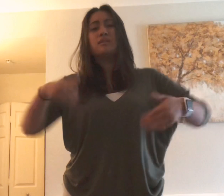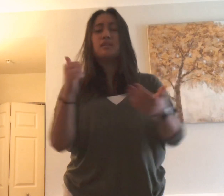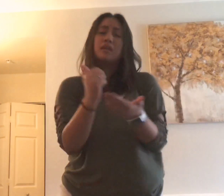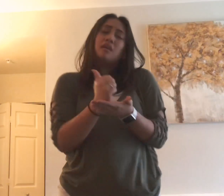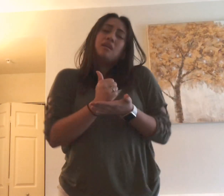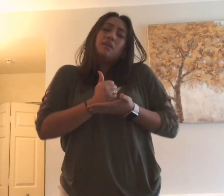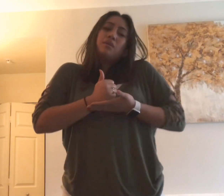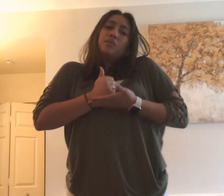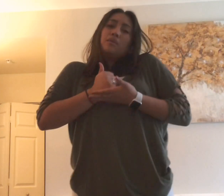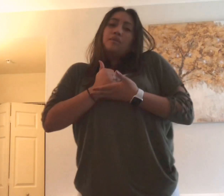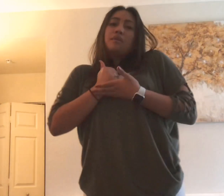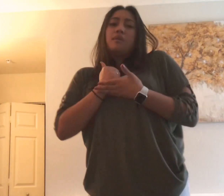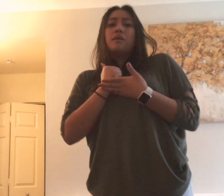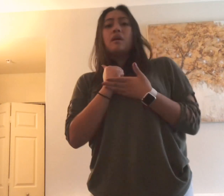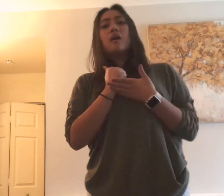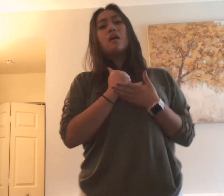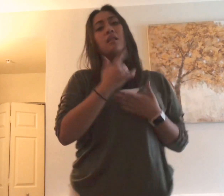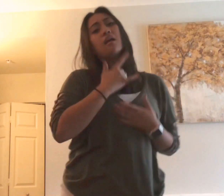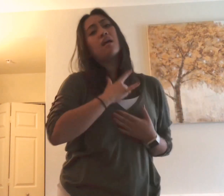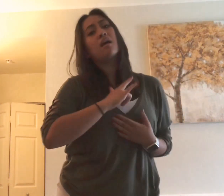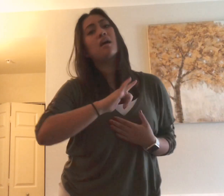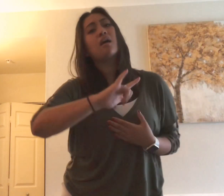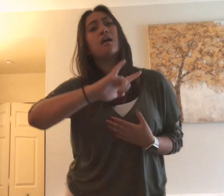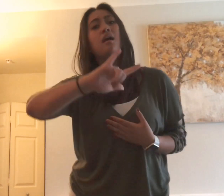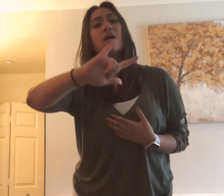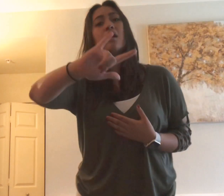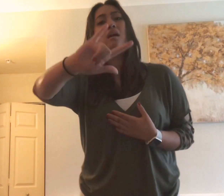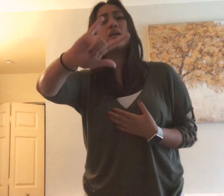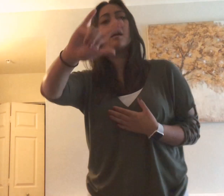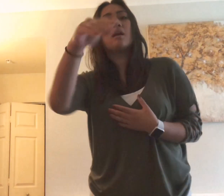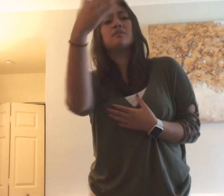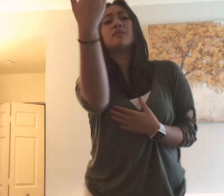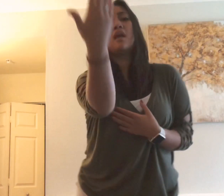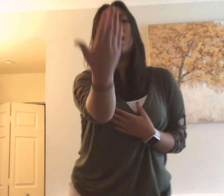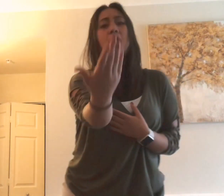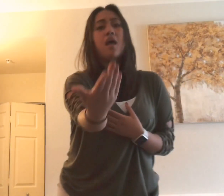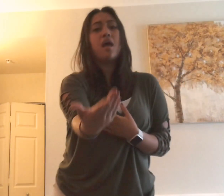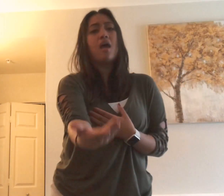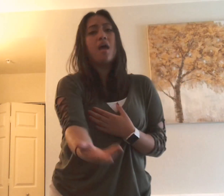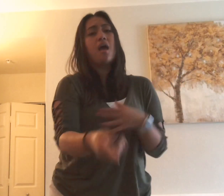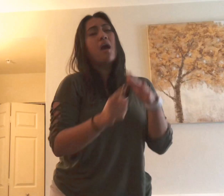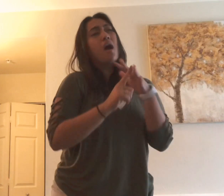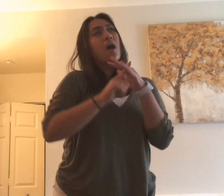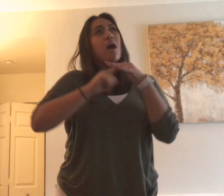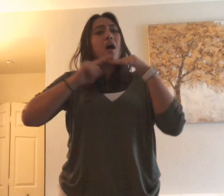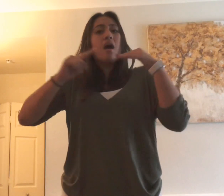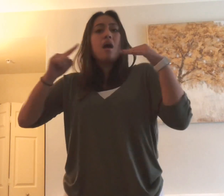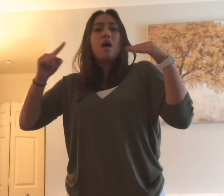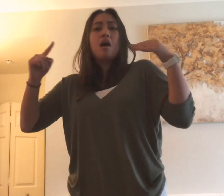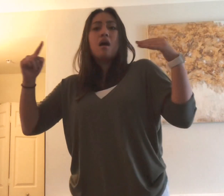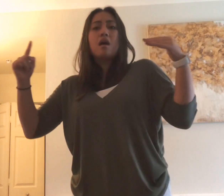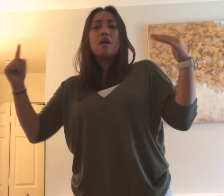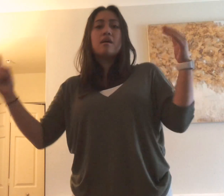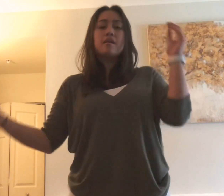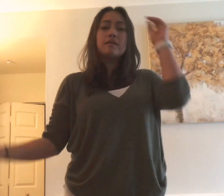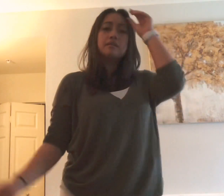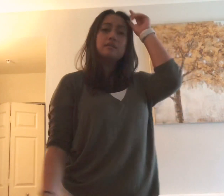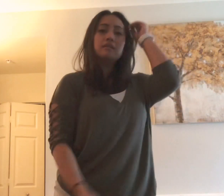to get me through it all I left my guard down, and then you pulled the rug I was